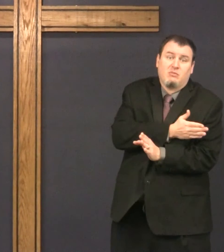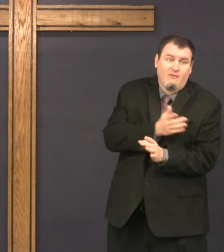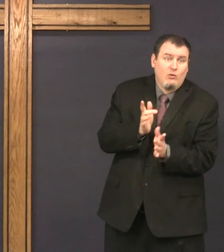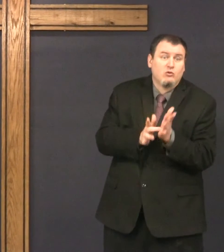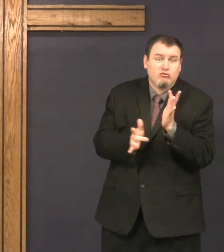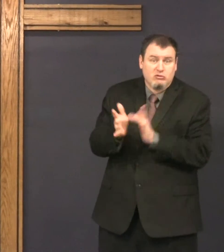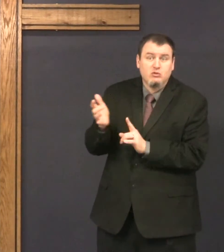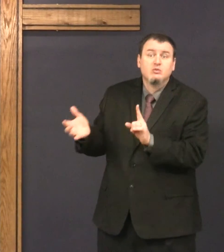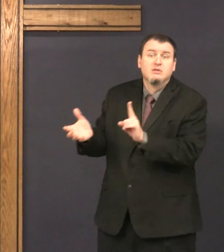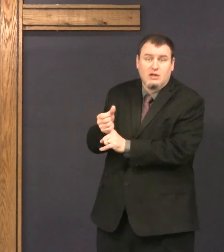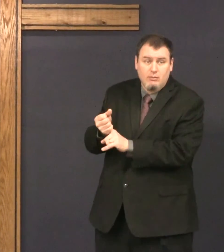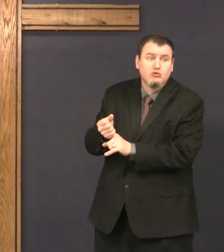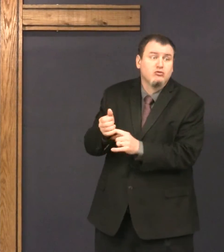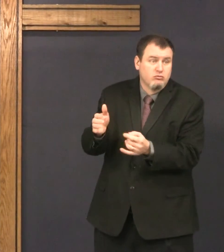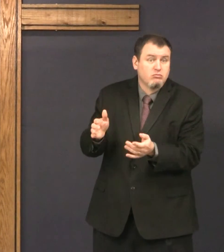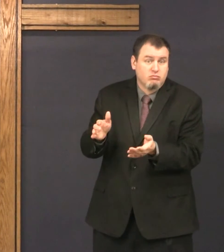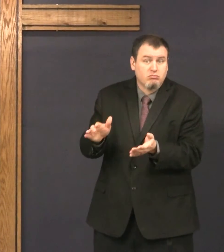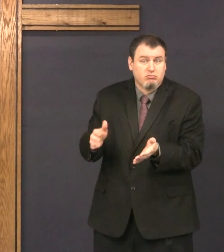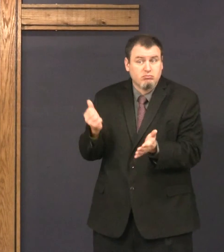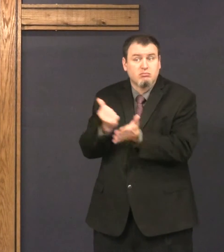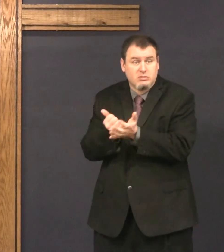this was several weeks before he was arrested